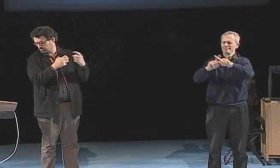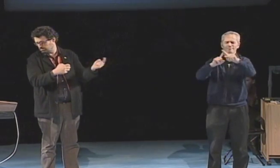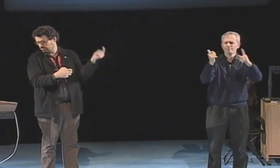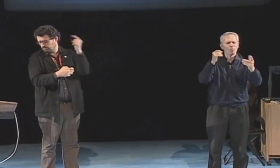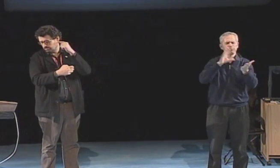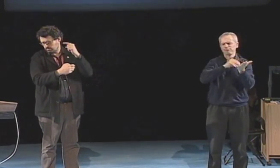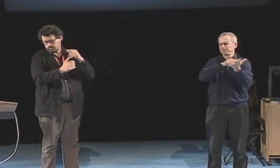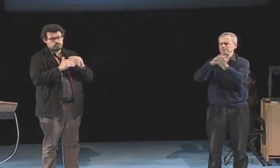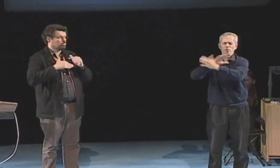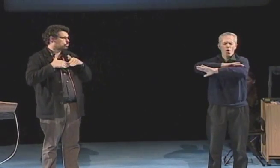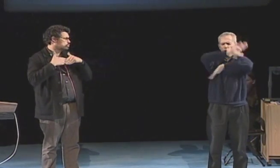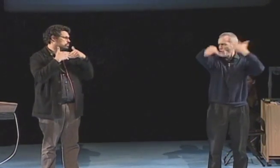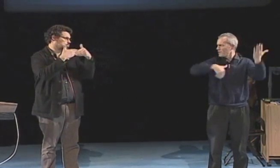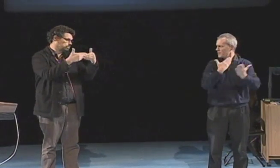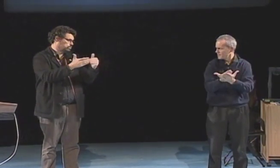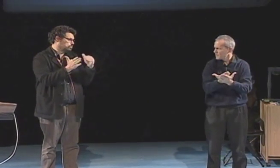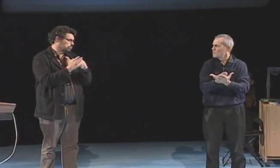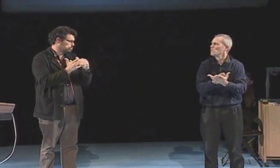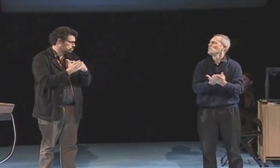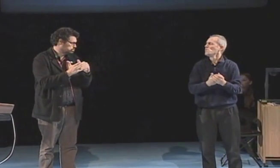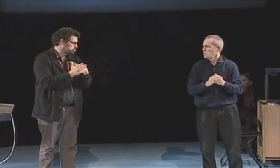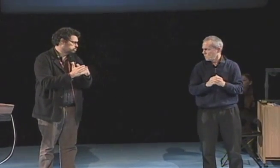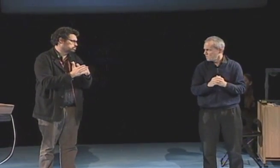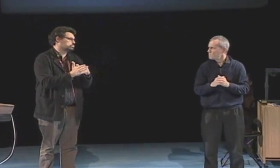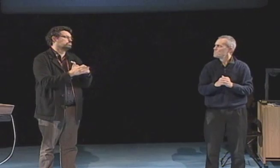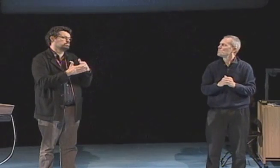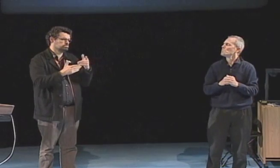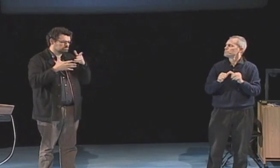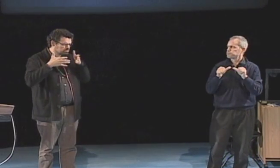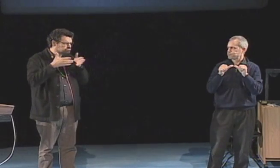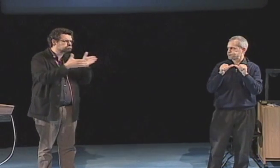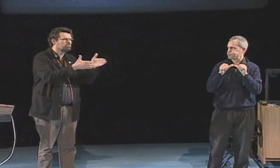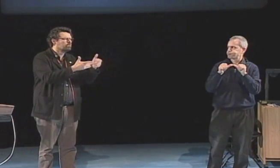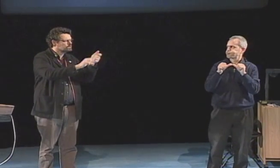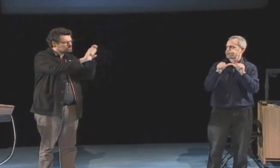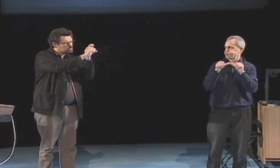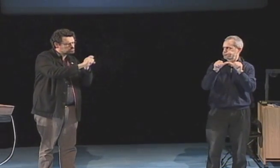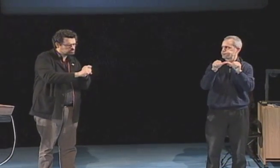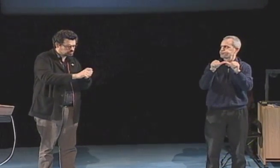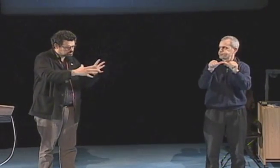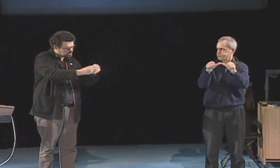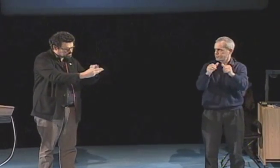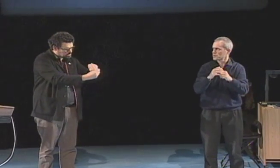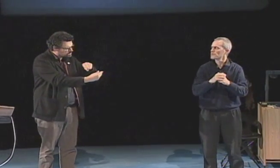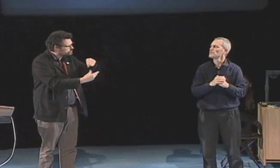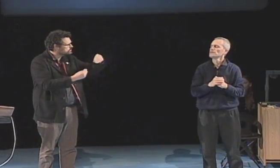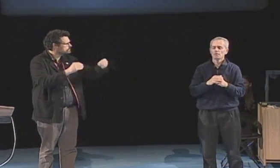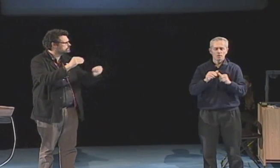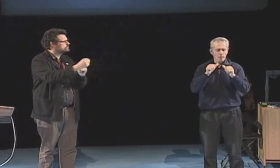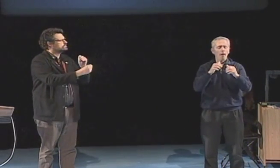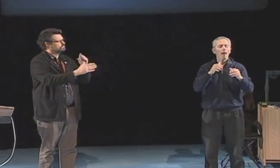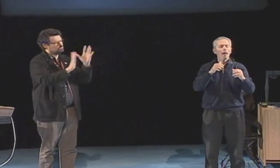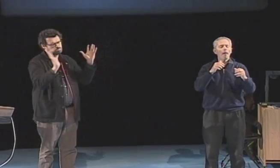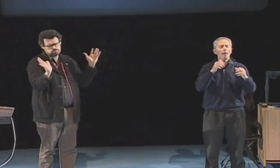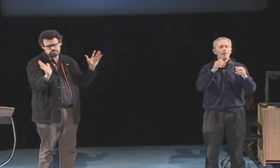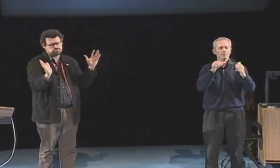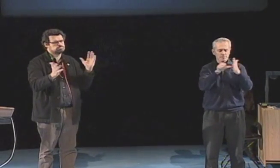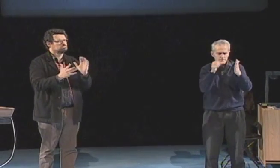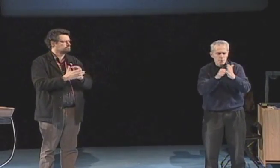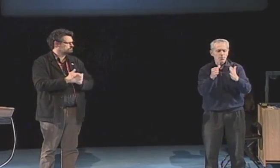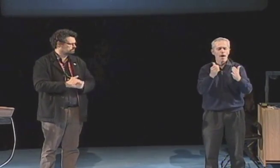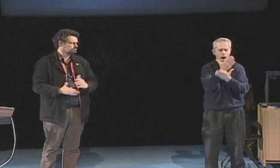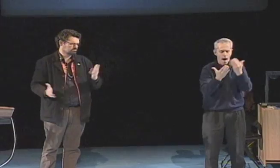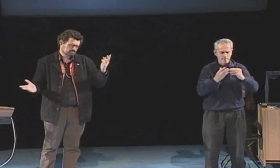And in Wren, excuse me, it wasn't Cannes, it was Wren, I studied various types of fine arts. I continued my,